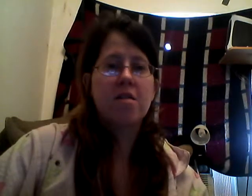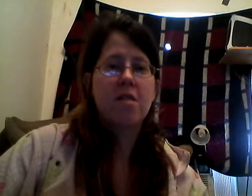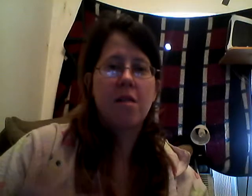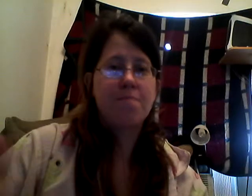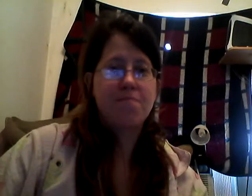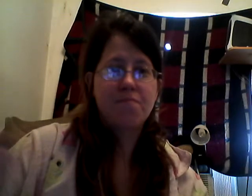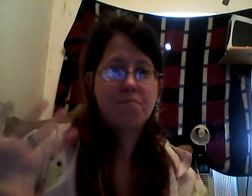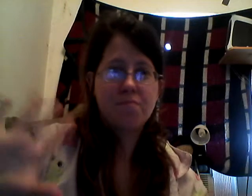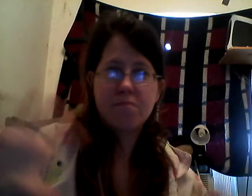um,